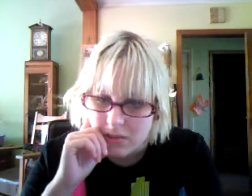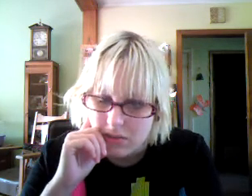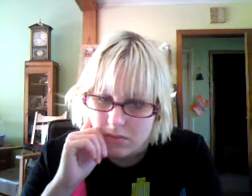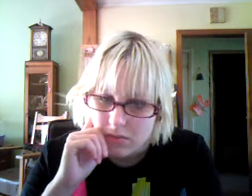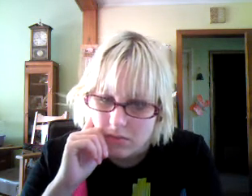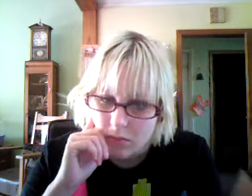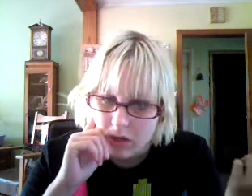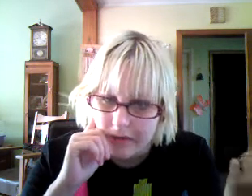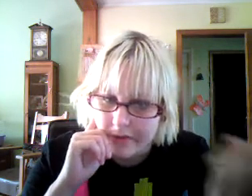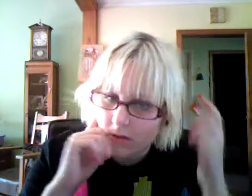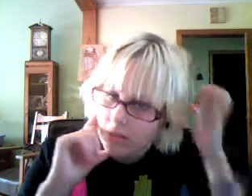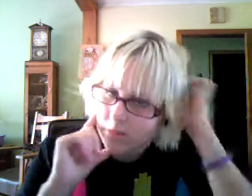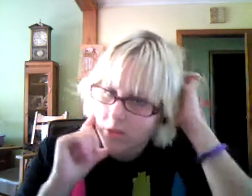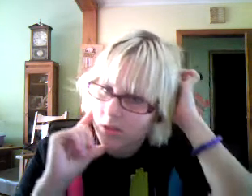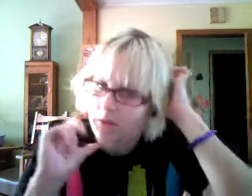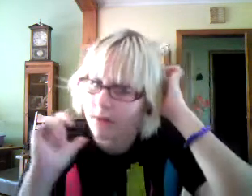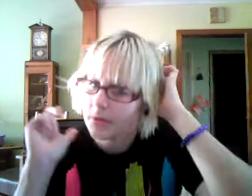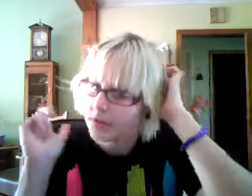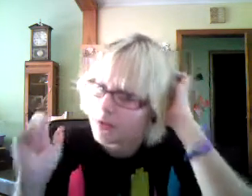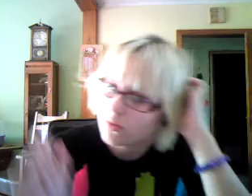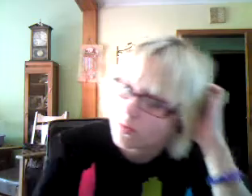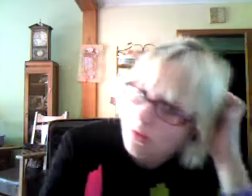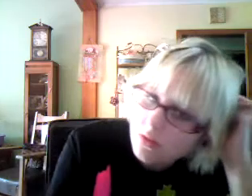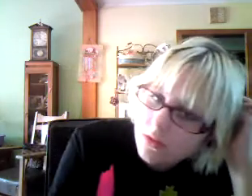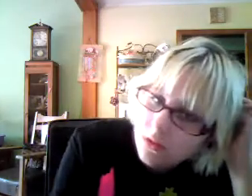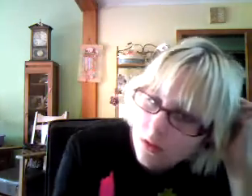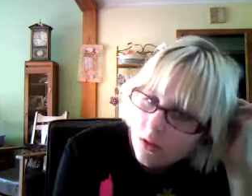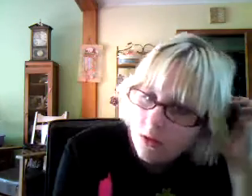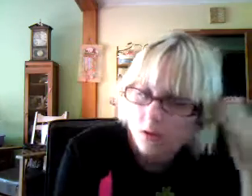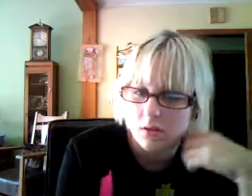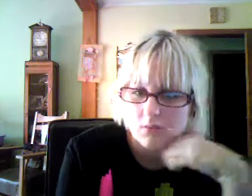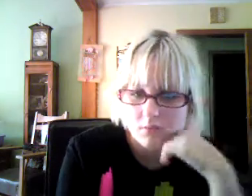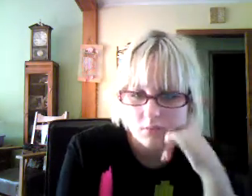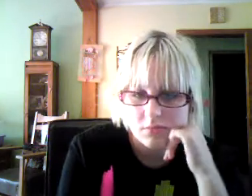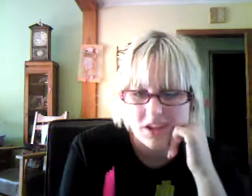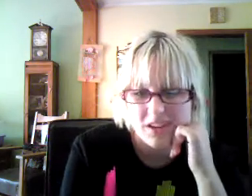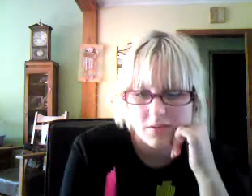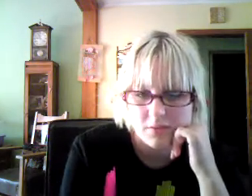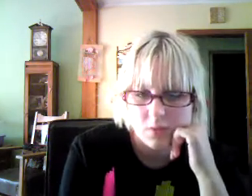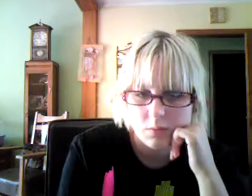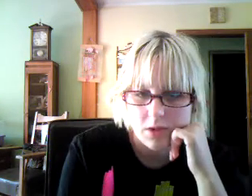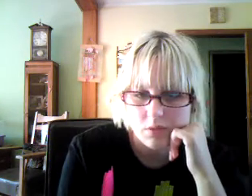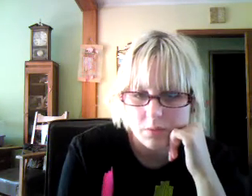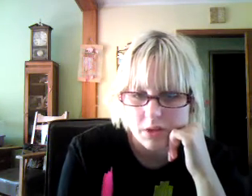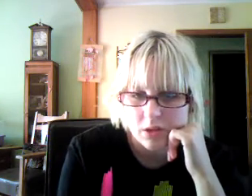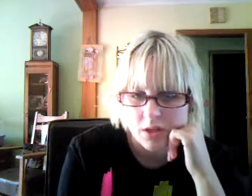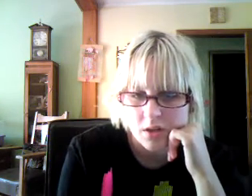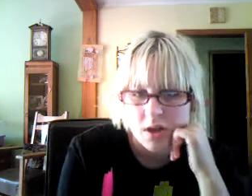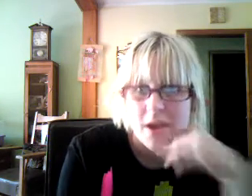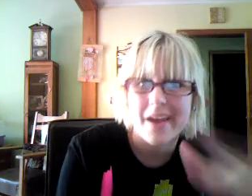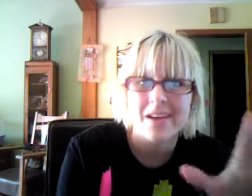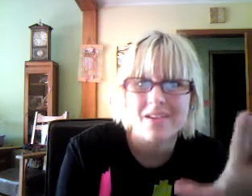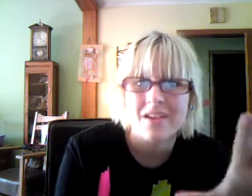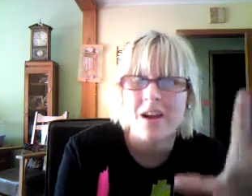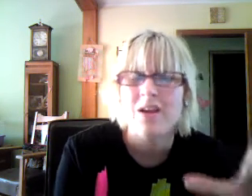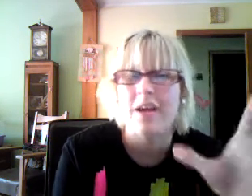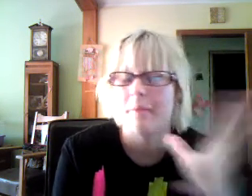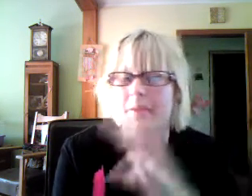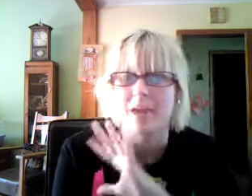why lesbians don't like bisexuals. Um, kind of what my own opinions are. And, okay, I